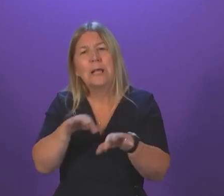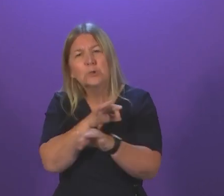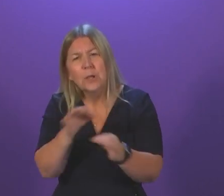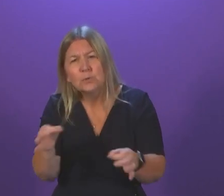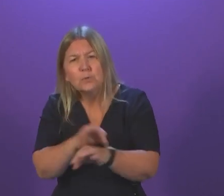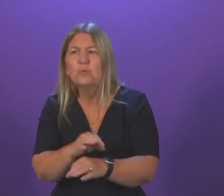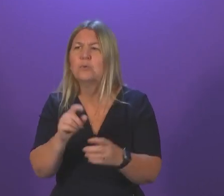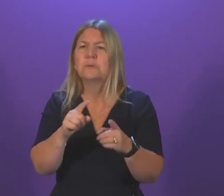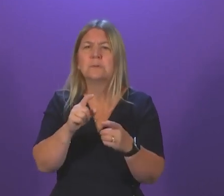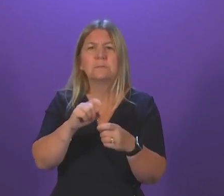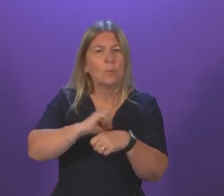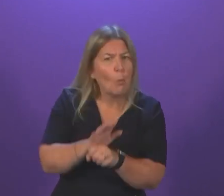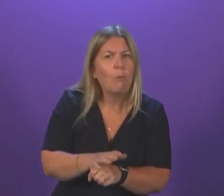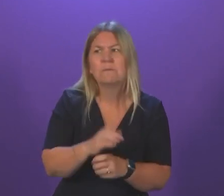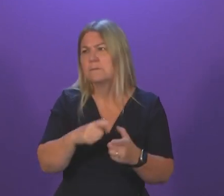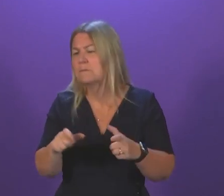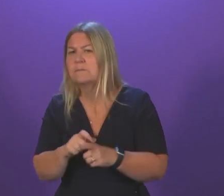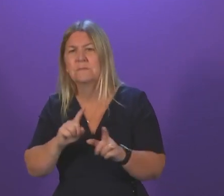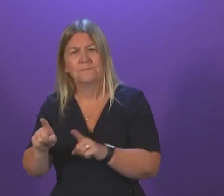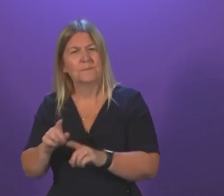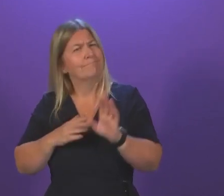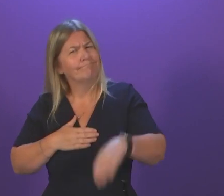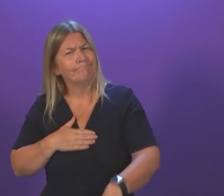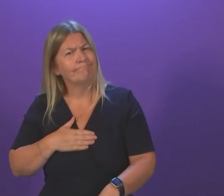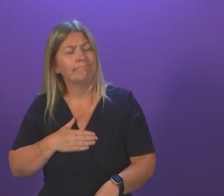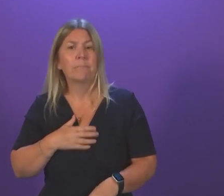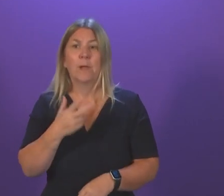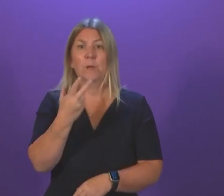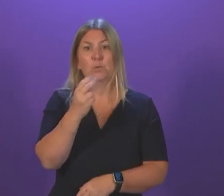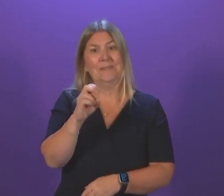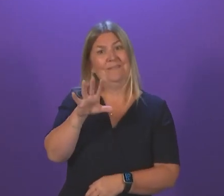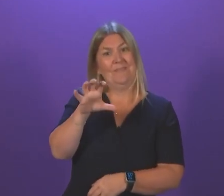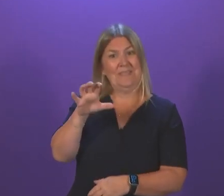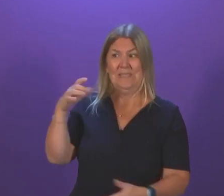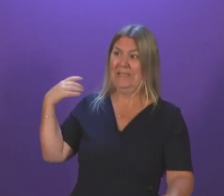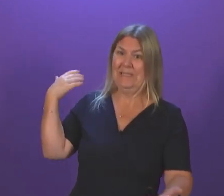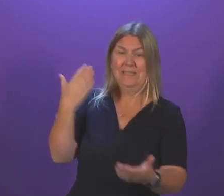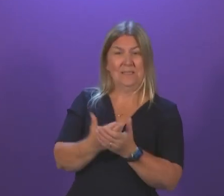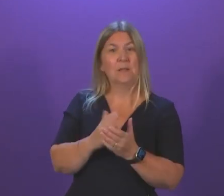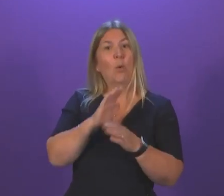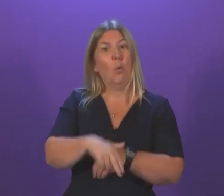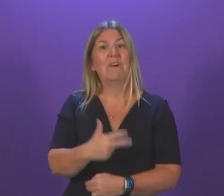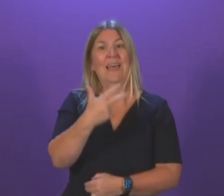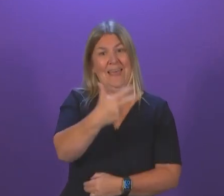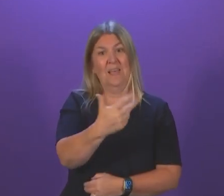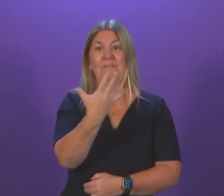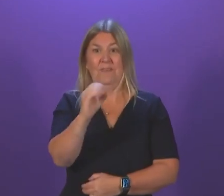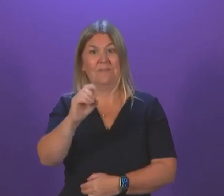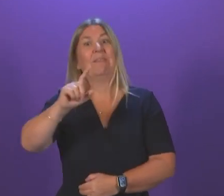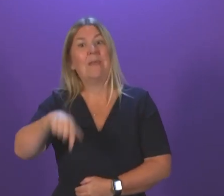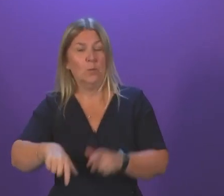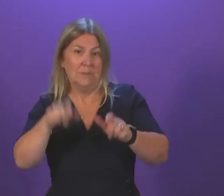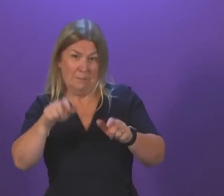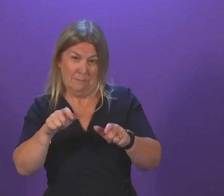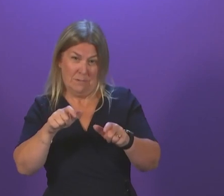pandemic. Since 2015, more than 850,000 people have waited longer than the